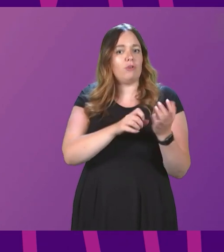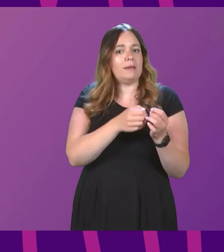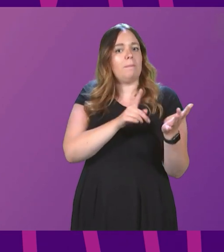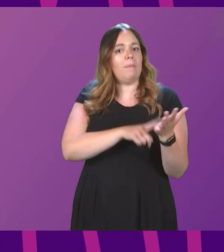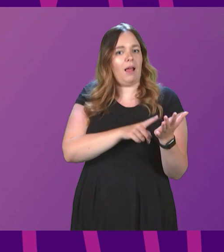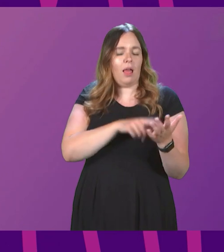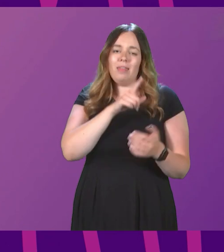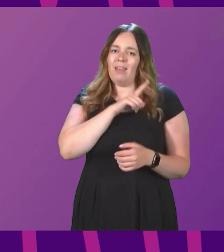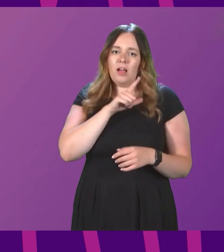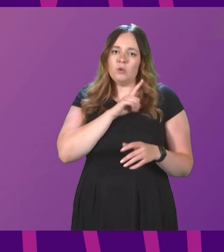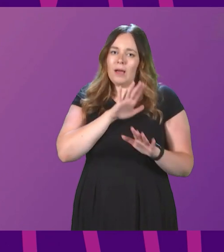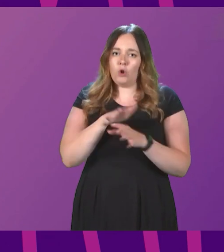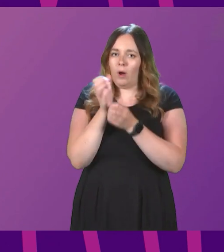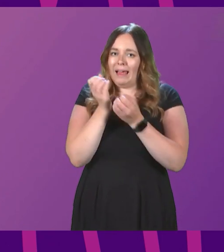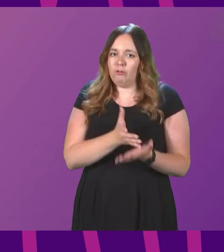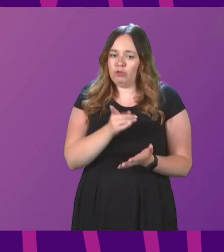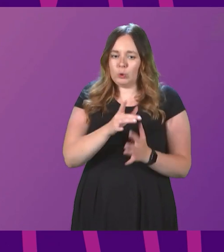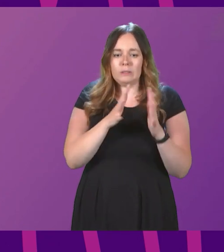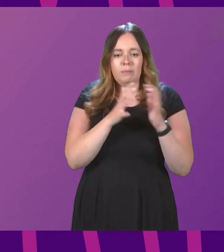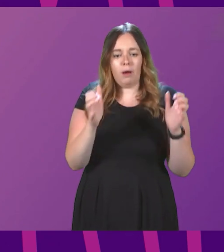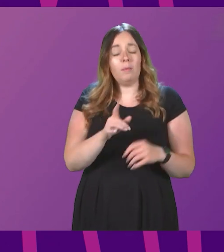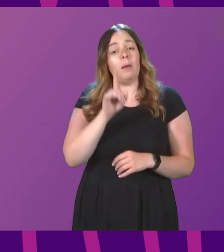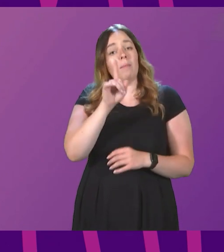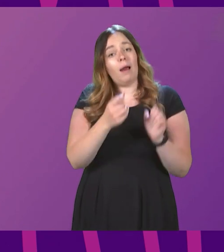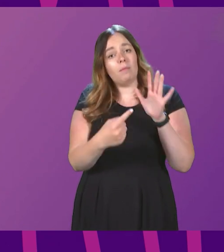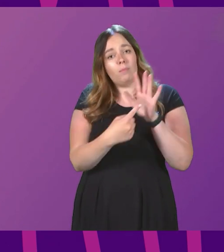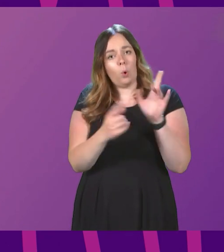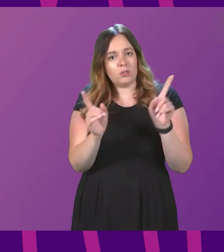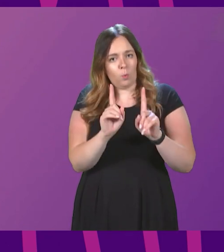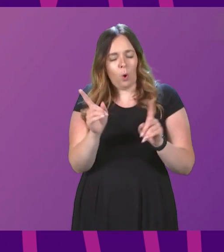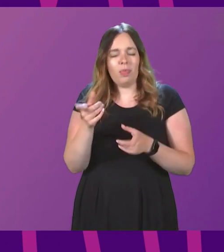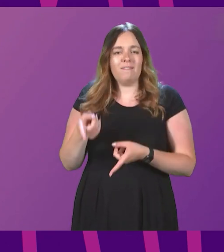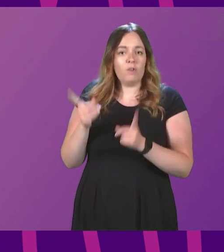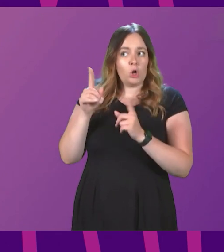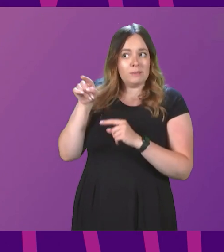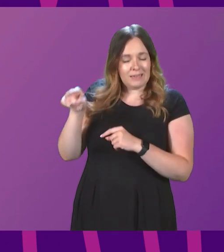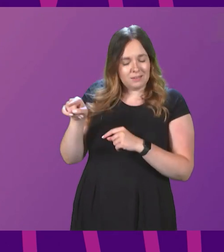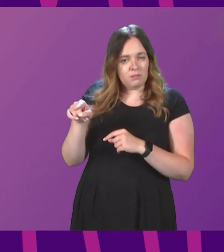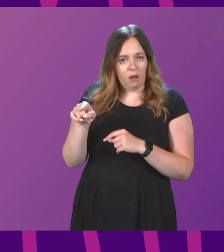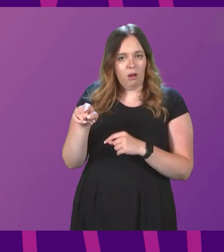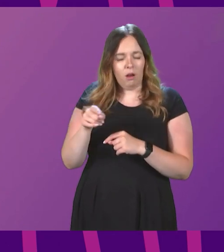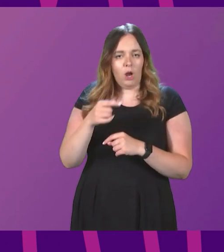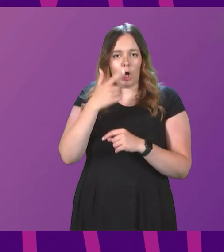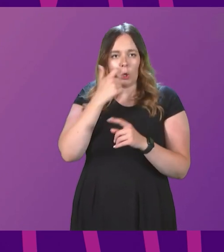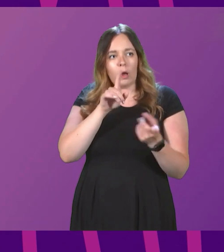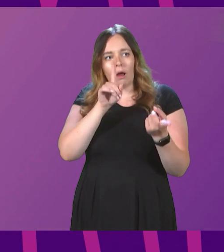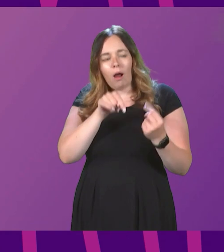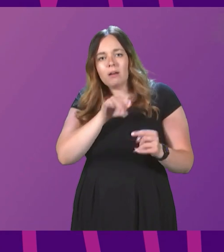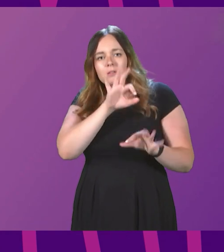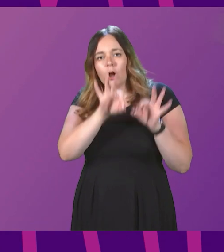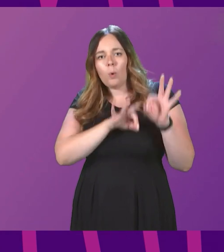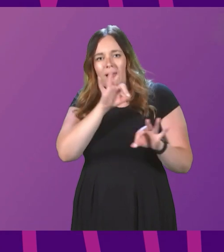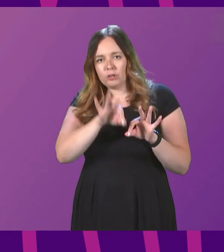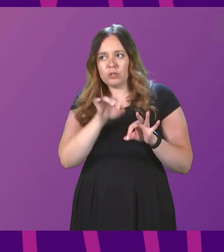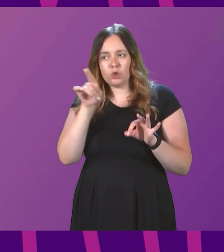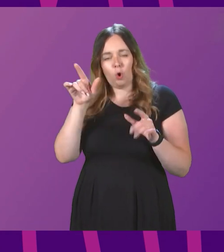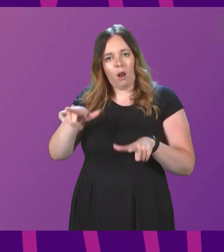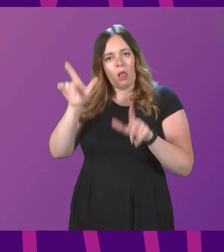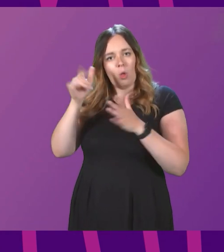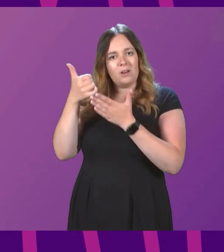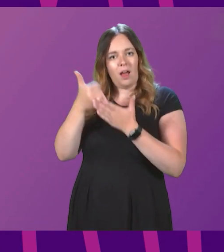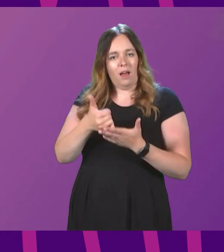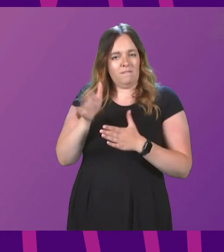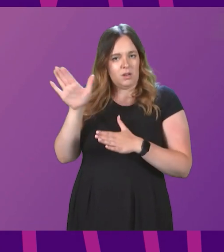introduced to Parliament. But the important issue is the First Minister was in the position of answering questions on behalf of the Lord